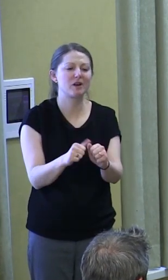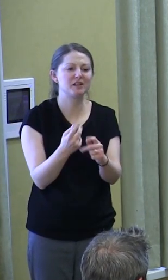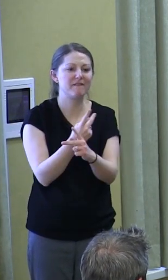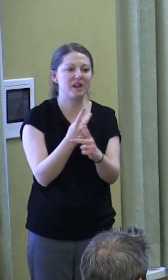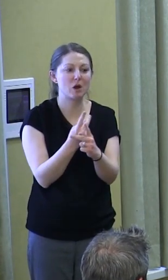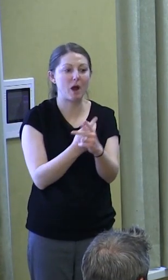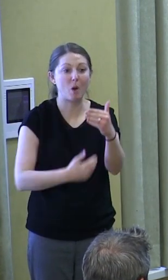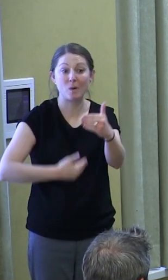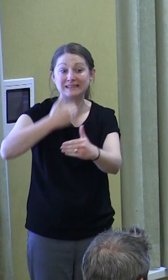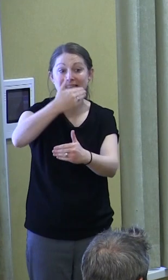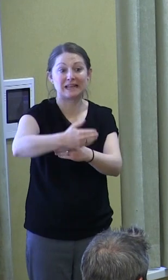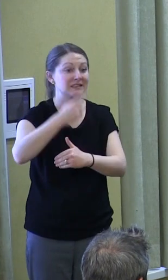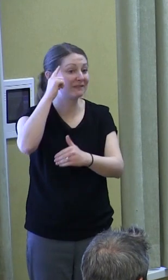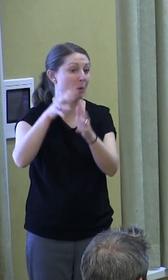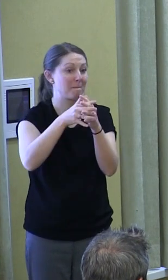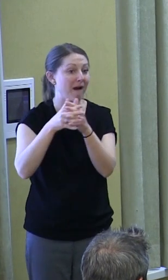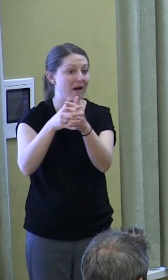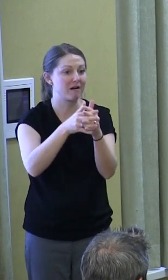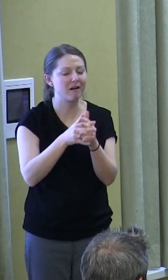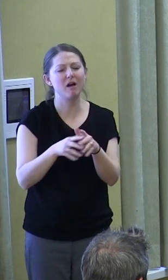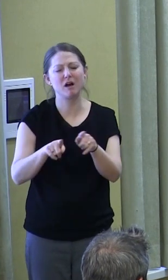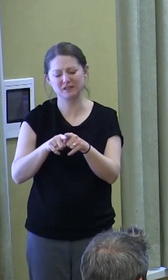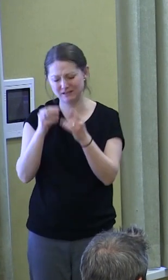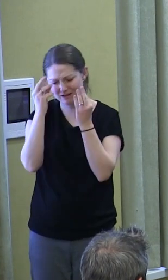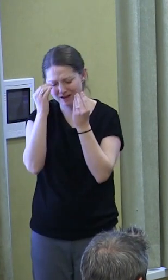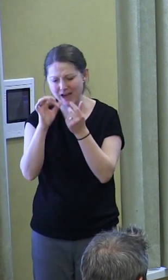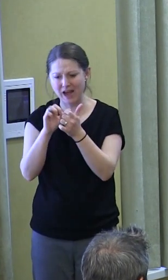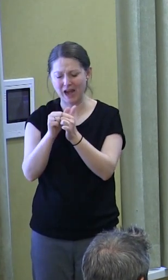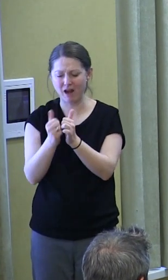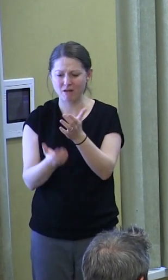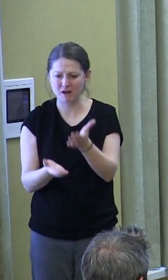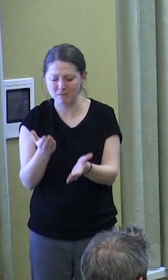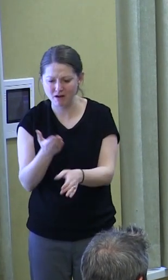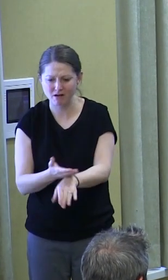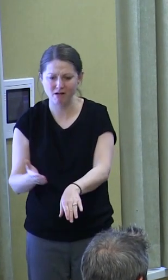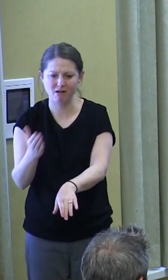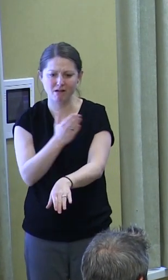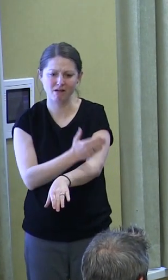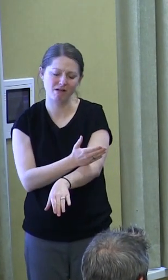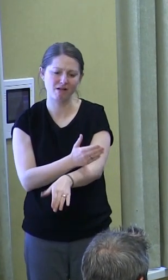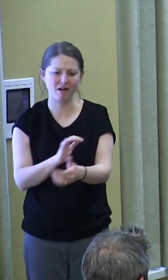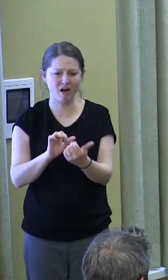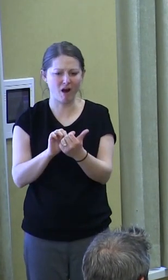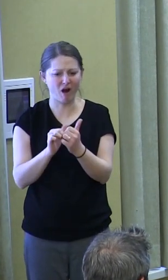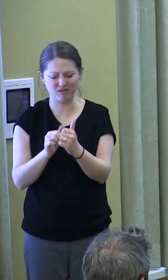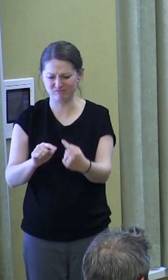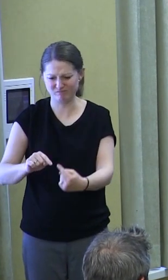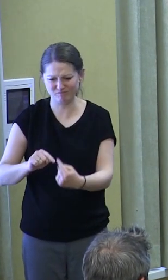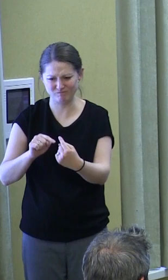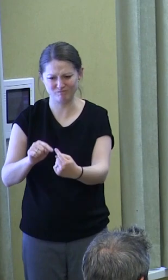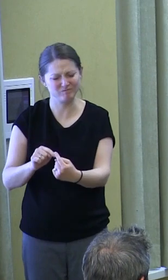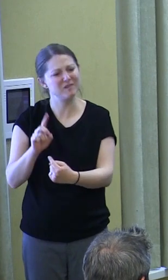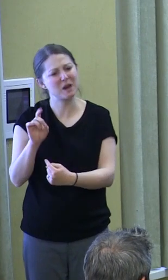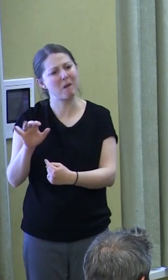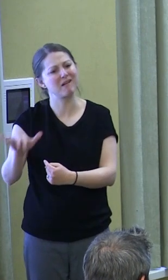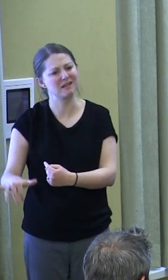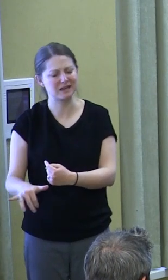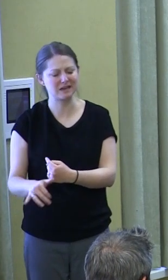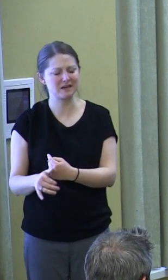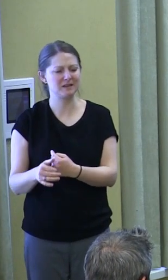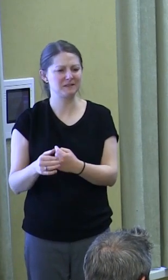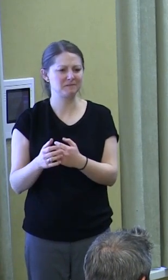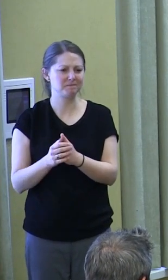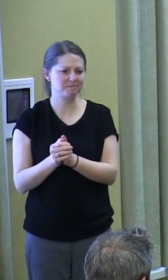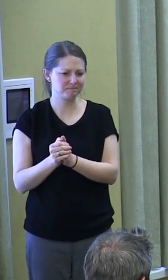next for America as I try to think about how we might revive our struggling democracy. I want to explain what